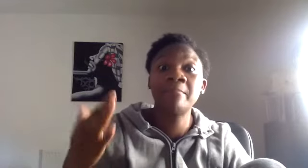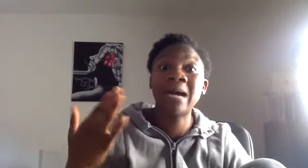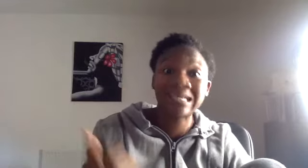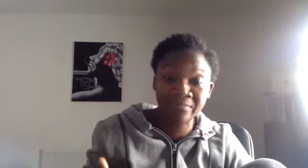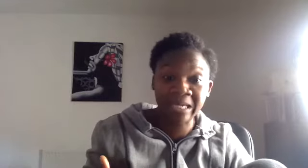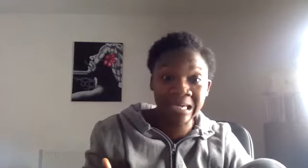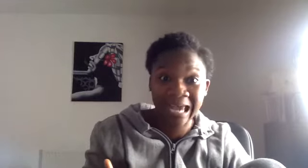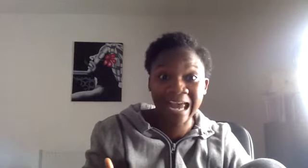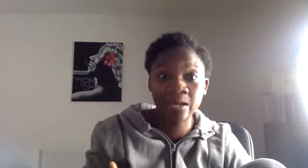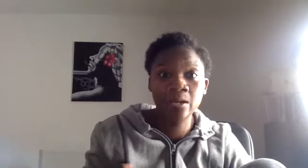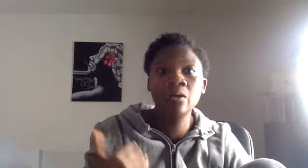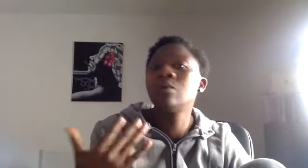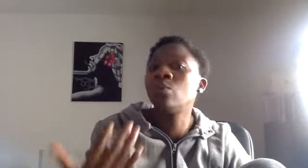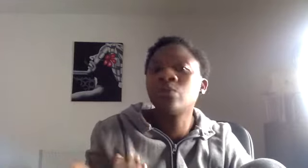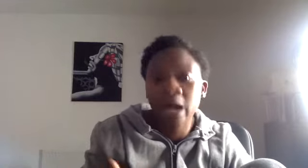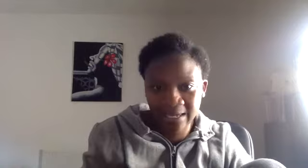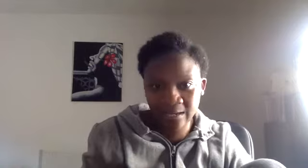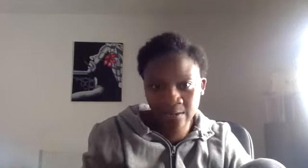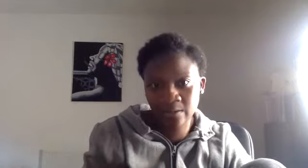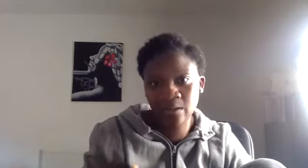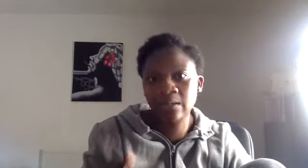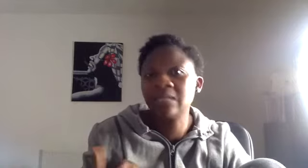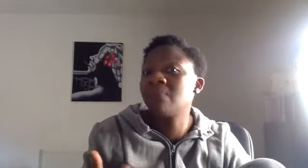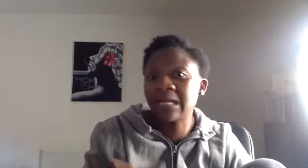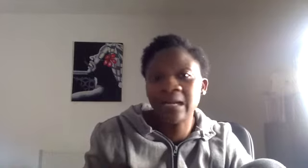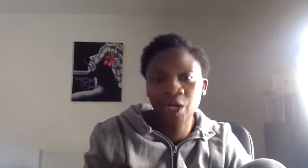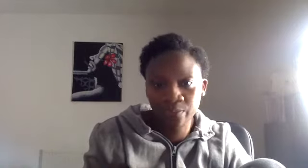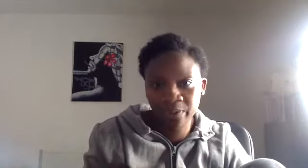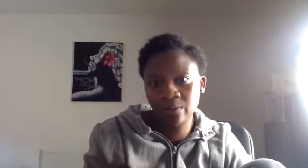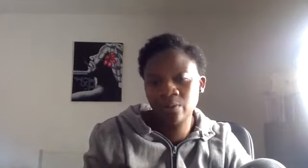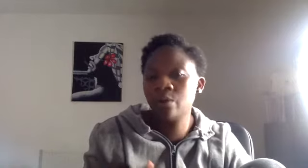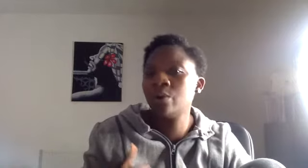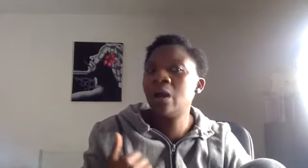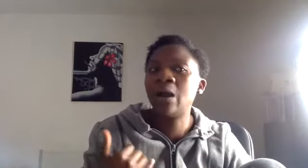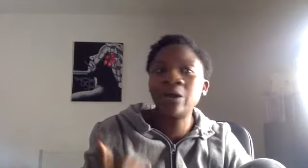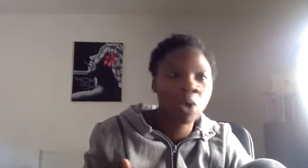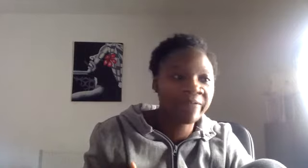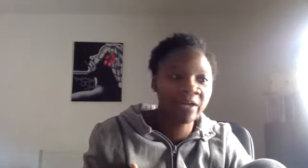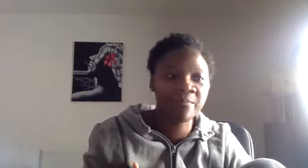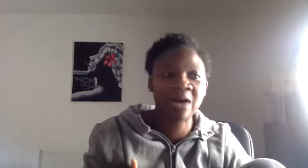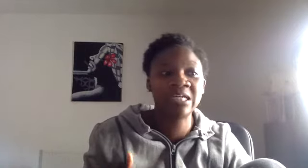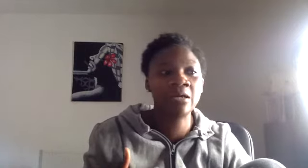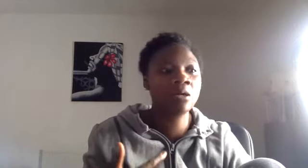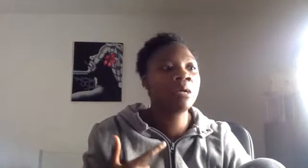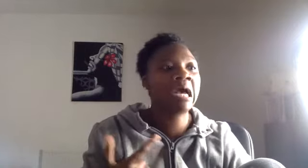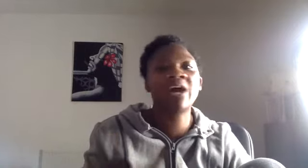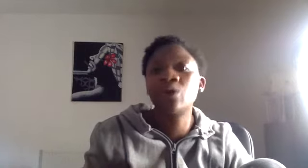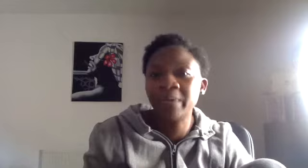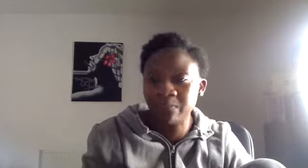back to me again. What do I think? Is my clinic open? How do I feel about it? Have I got PPE?